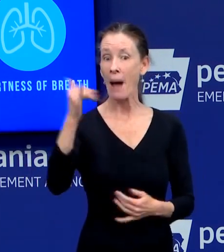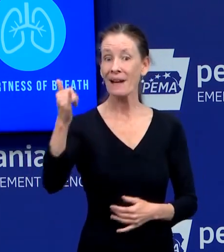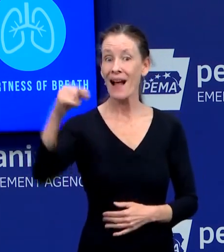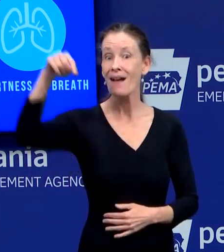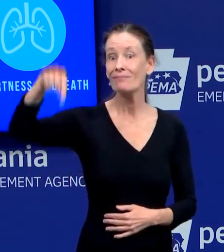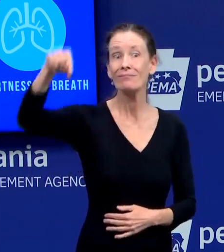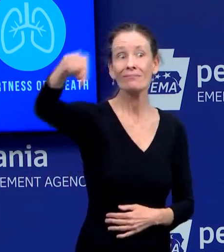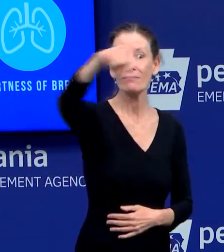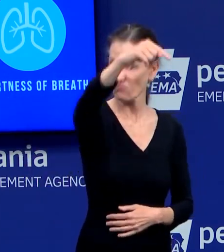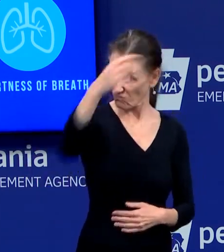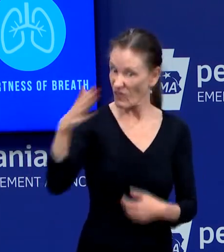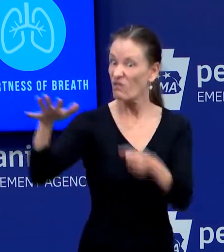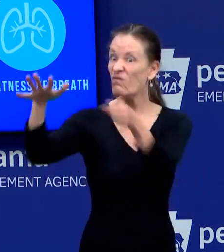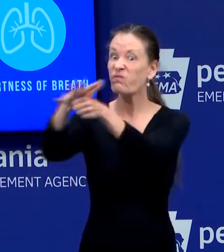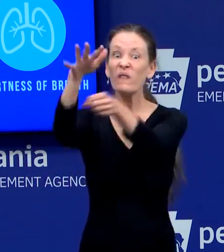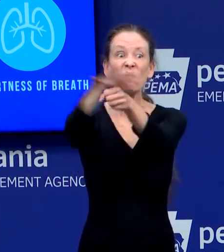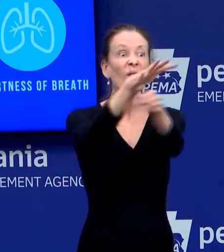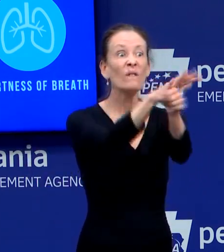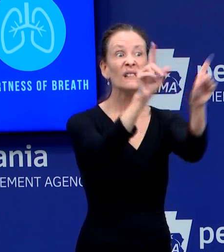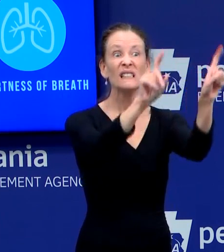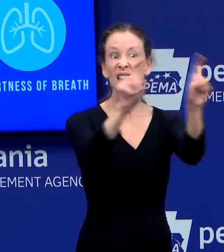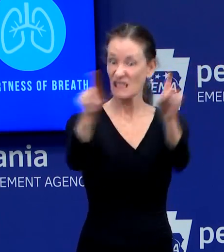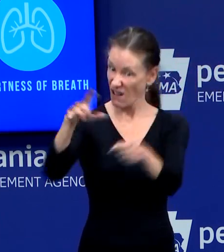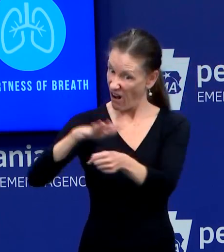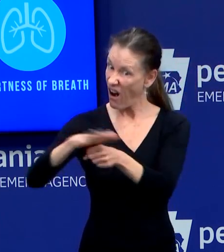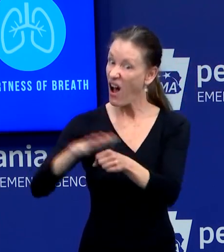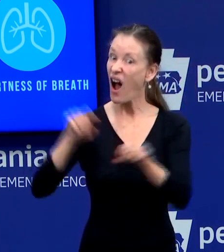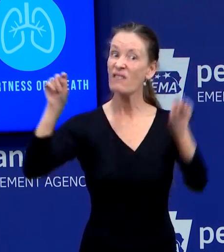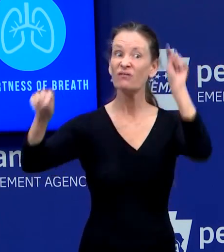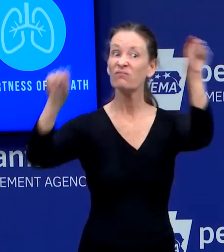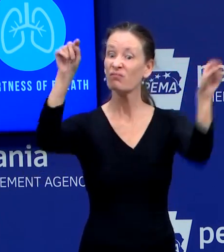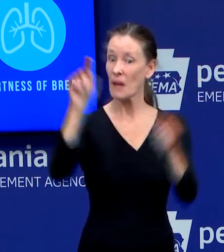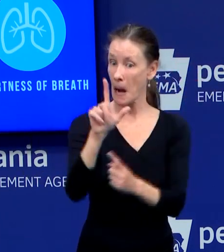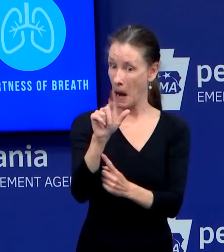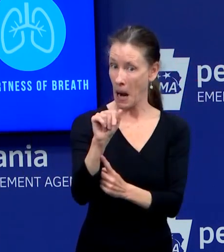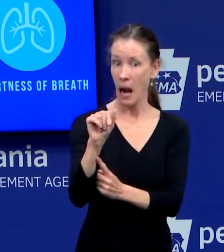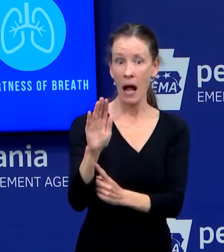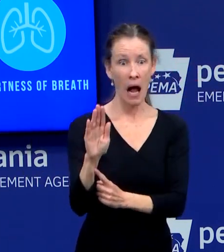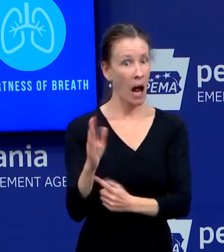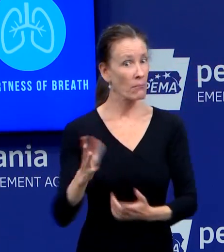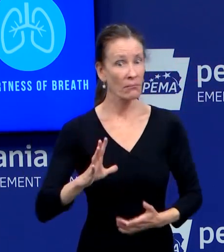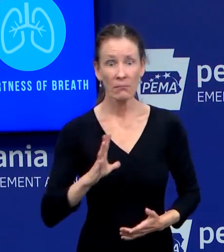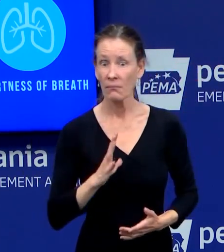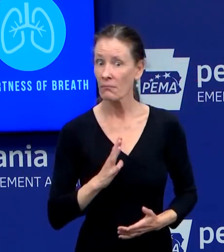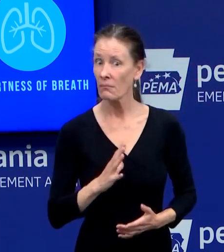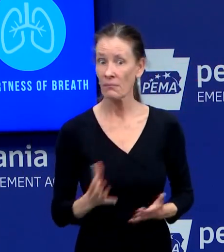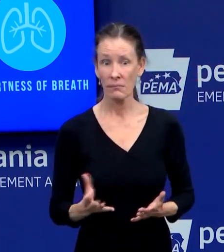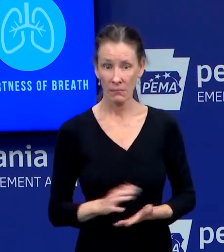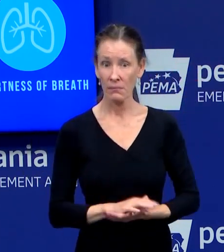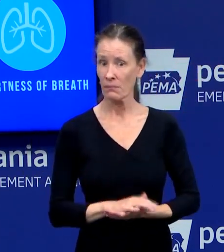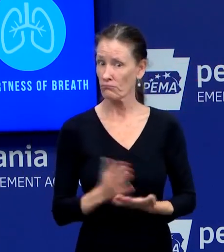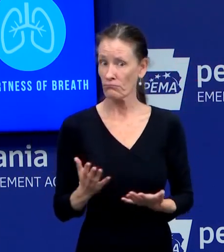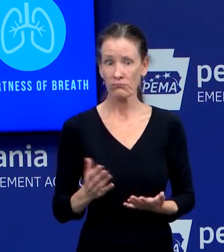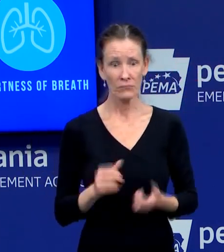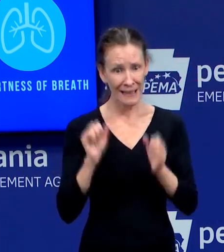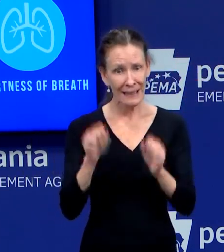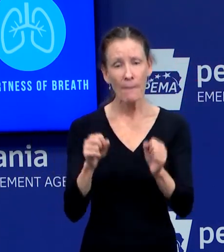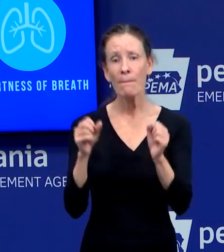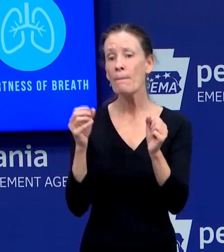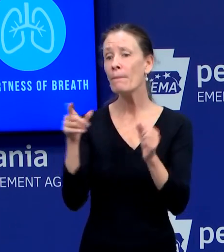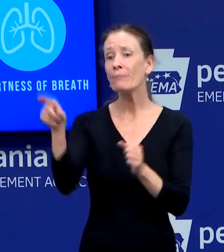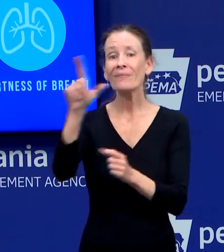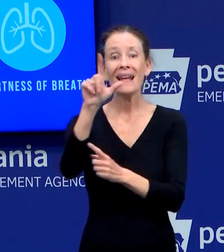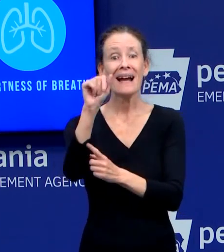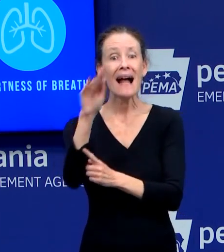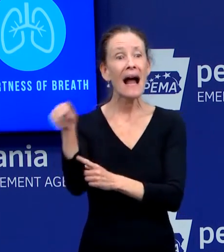for testing. But I think that, and I want to emphasize this point, is that now that you can order through commercial laboratories, it's much easier